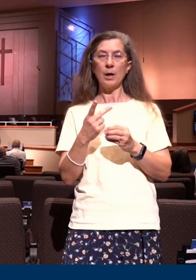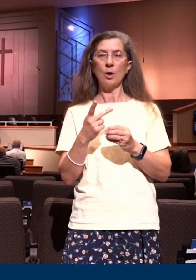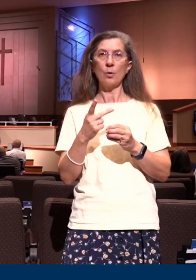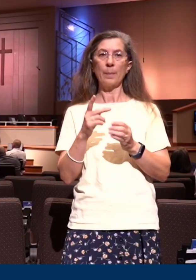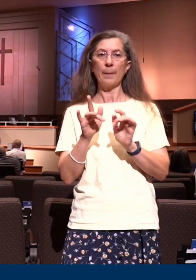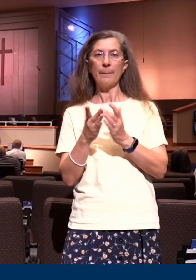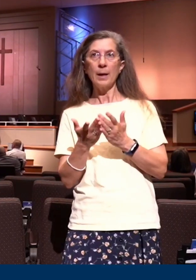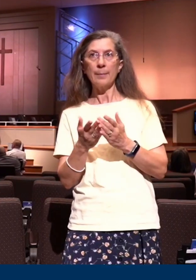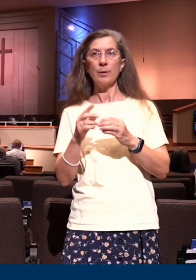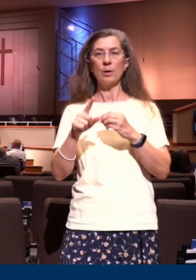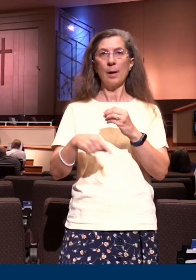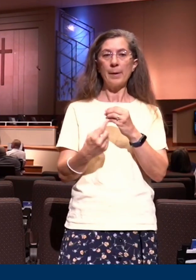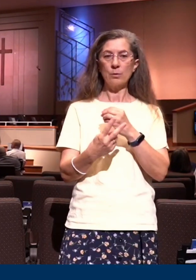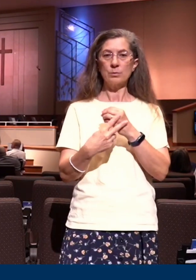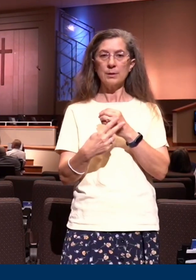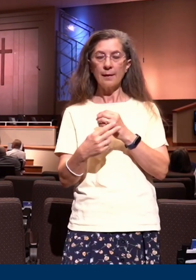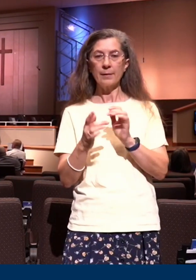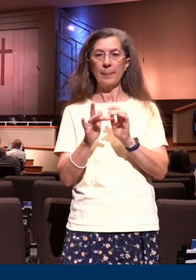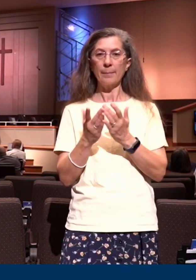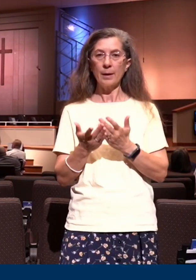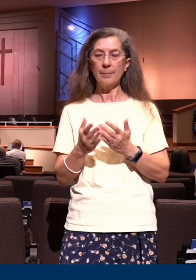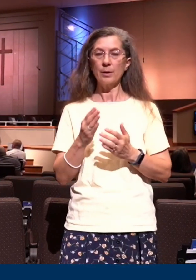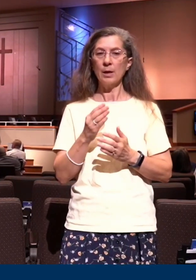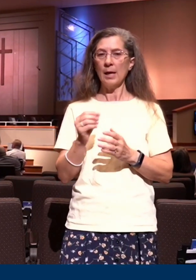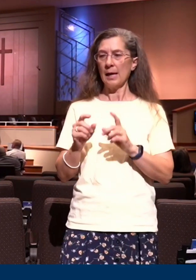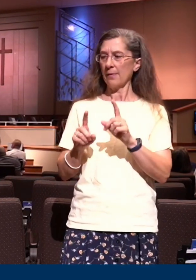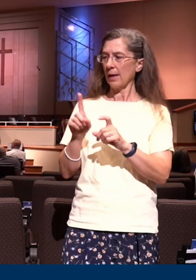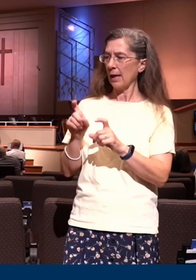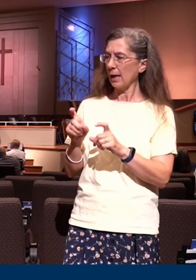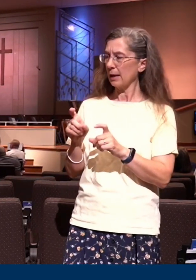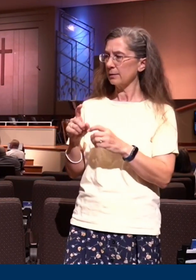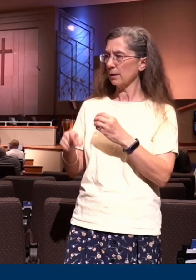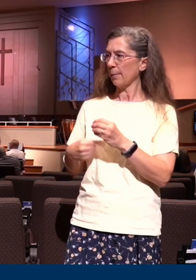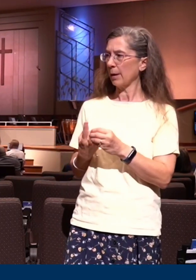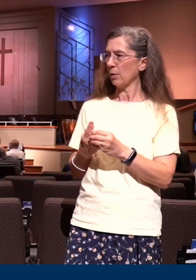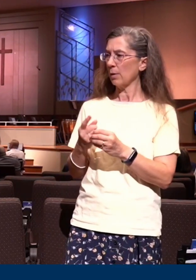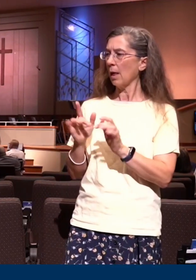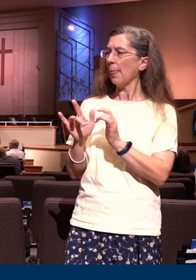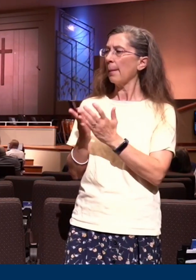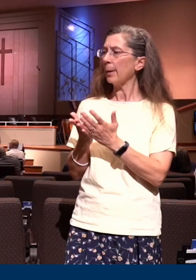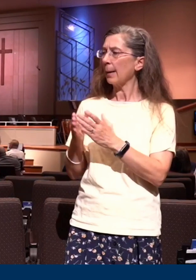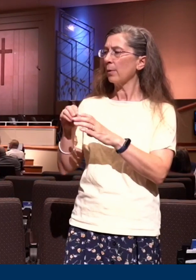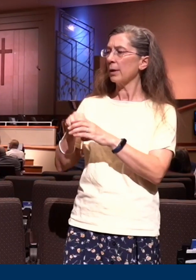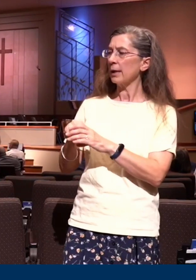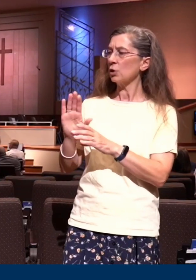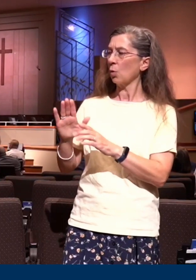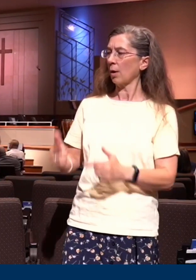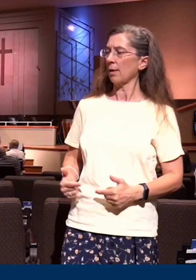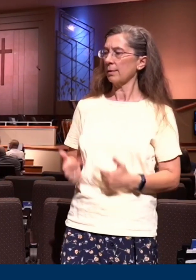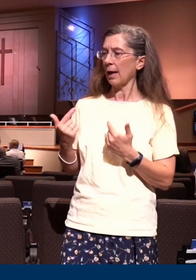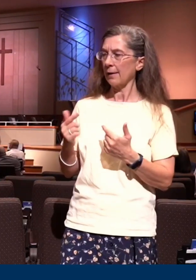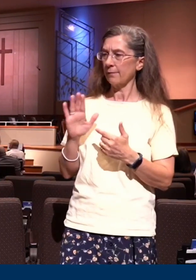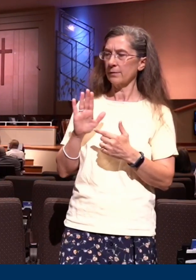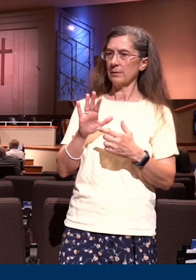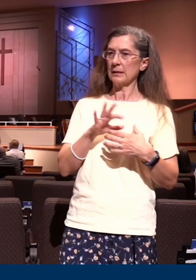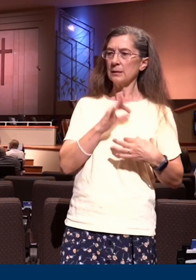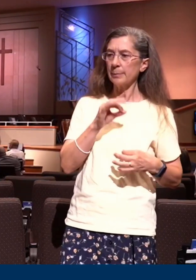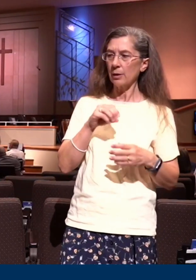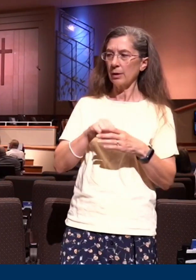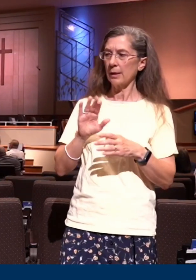And then they said, what about the Bible in someone's life, and the spirit of God in someone's life? And we were very clear to share with